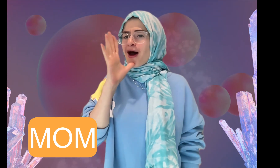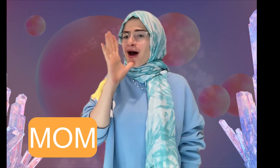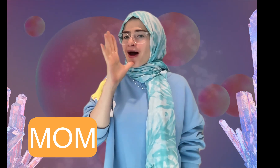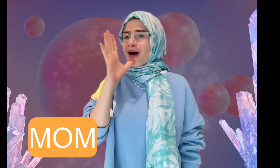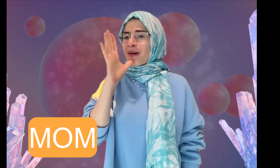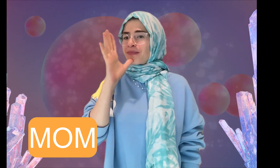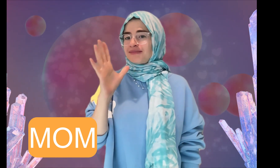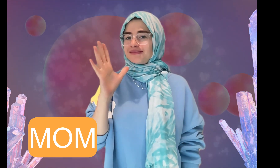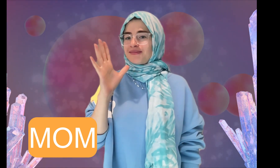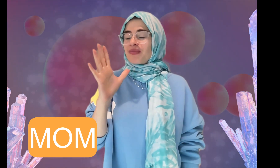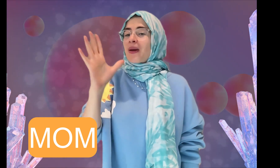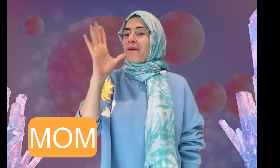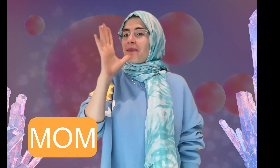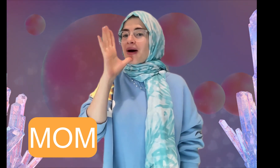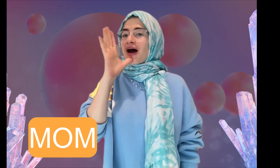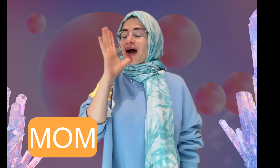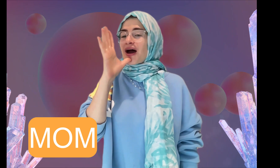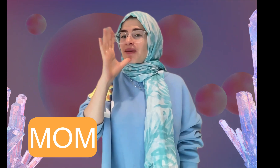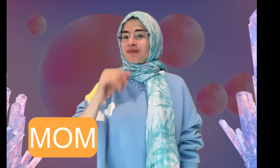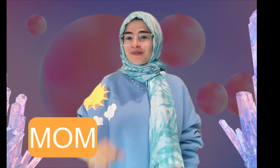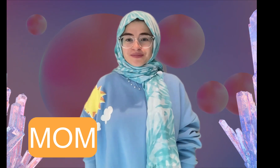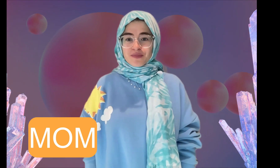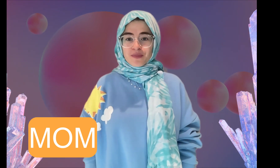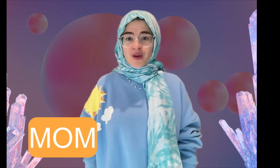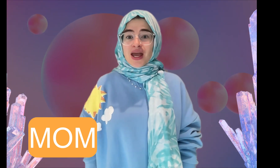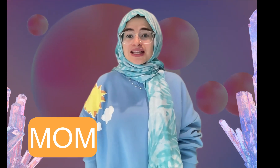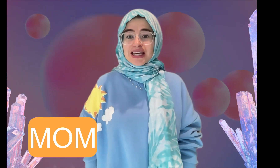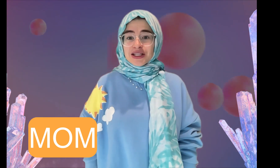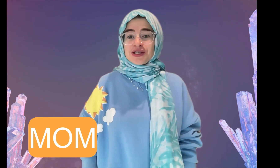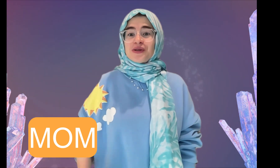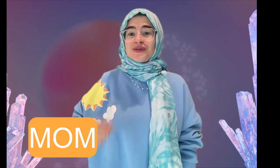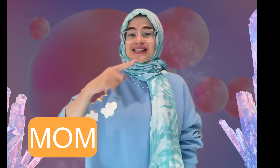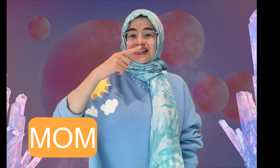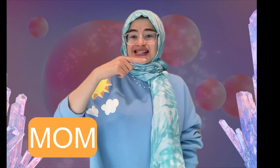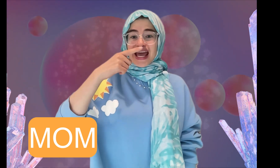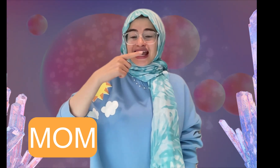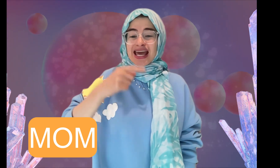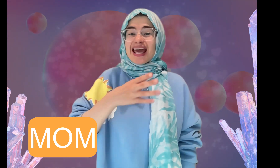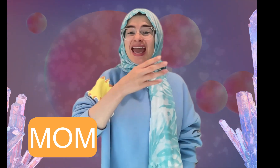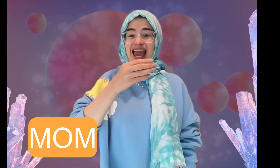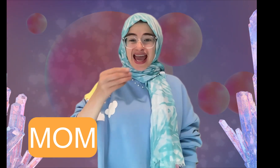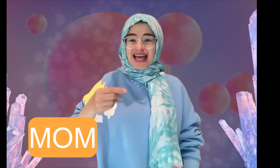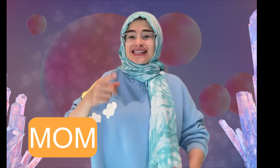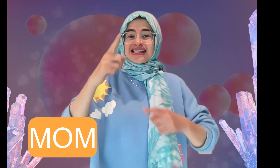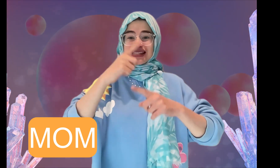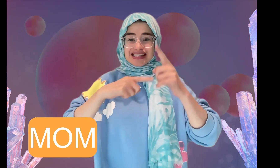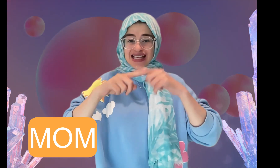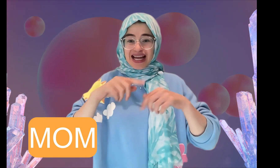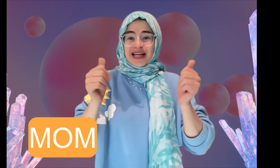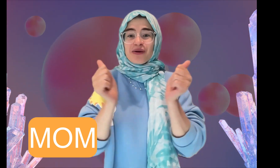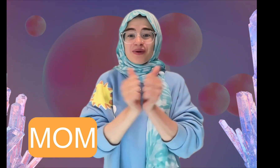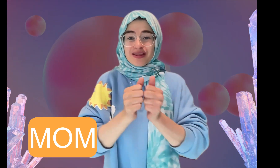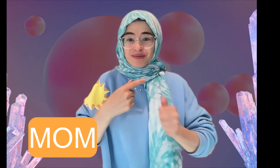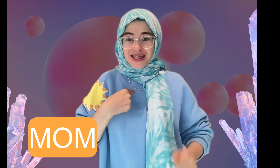mom. Can you say it and sign it with me?